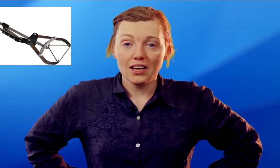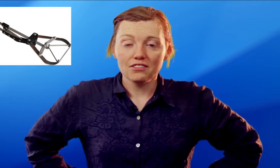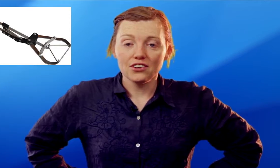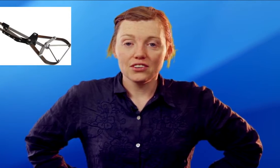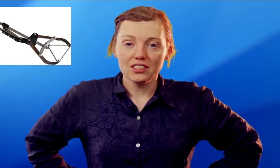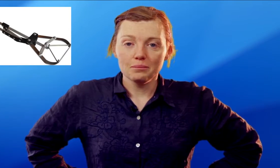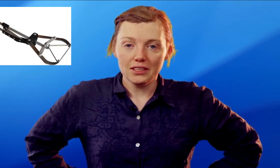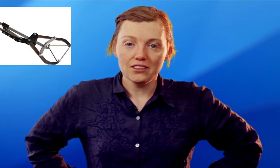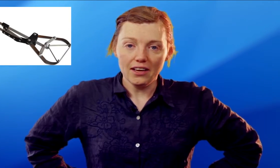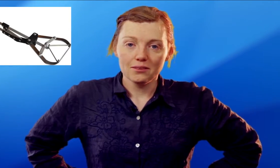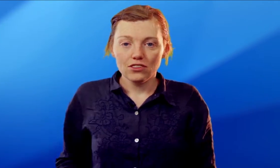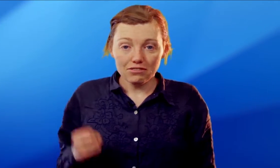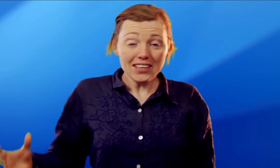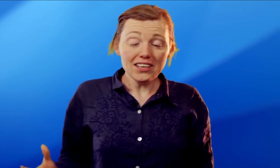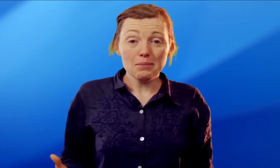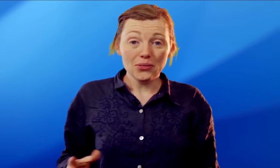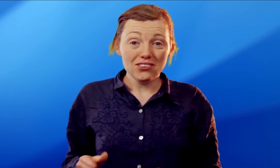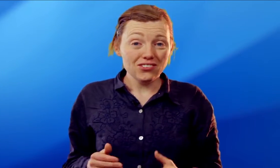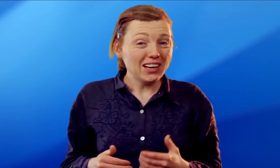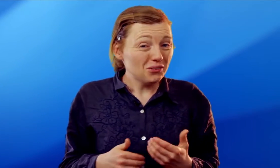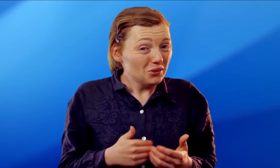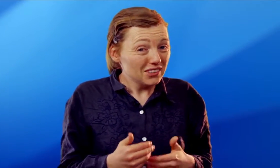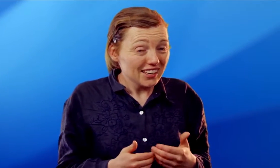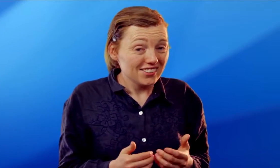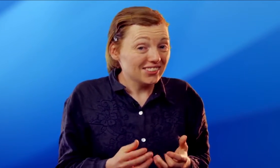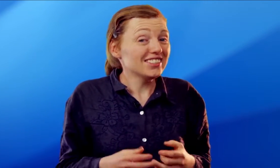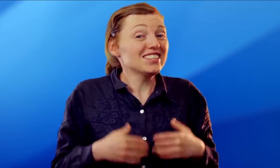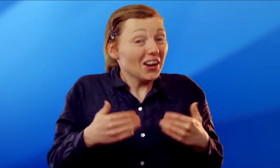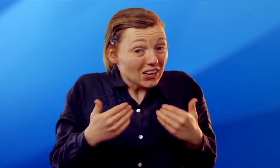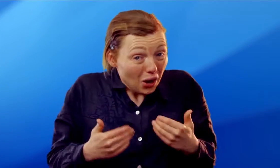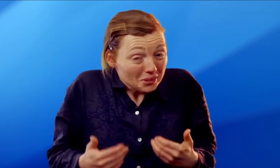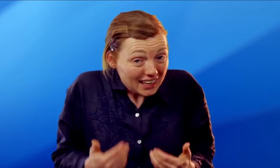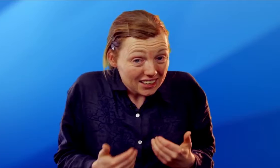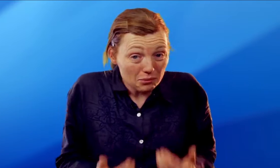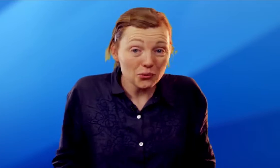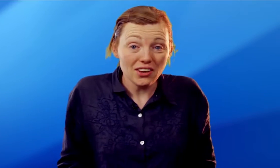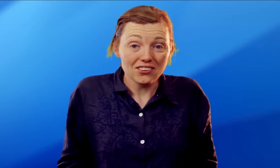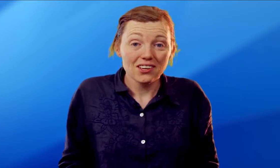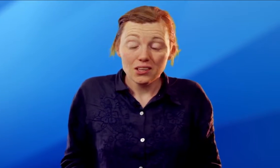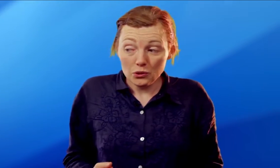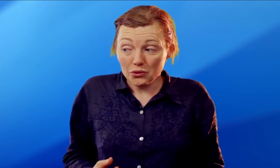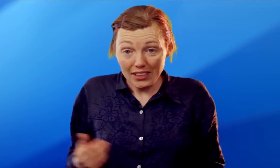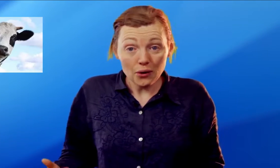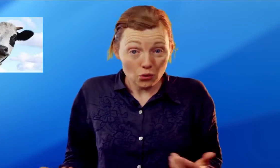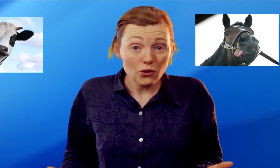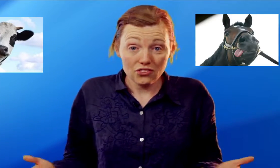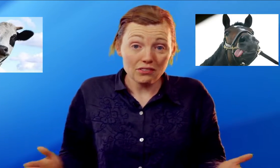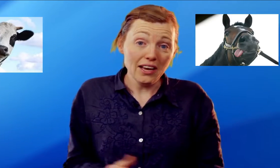after nearly bleeding to death. The funny thing about this is that removing testicles is not a complicated process. We do it to cows and horses every